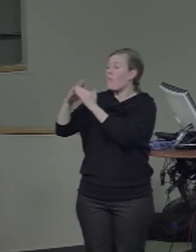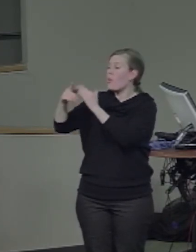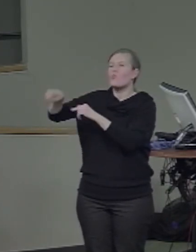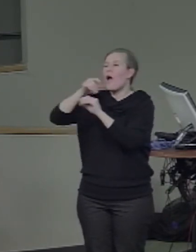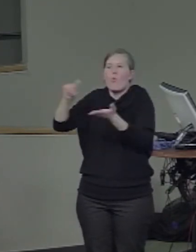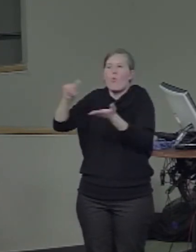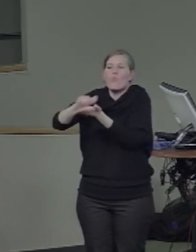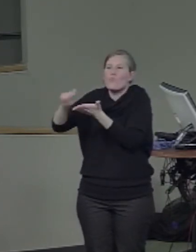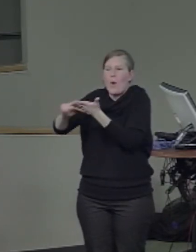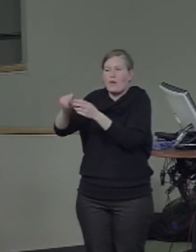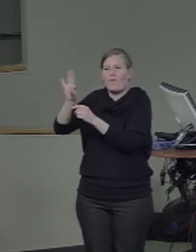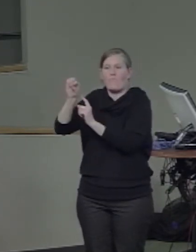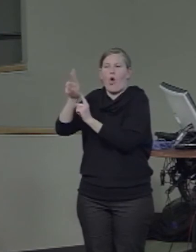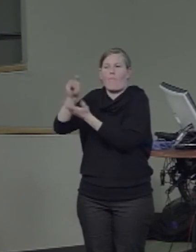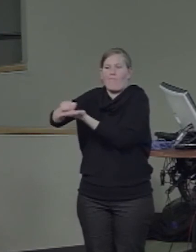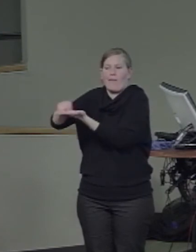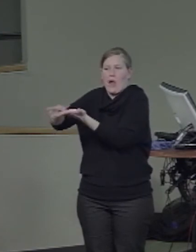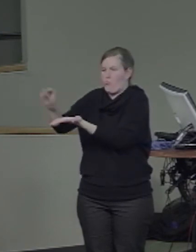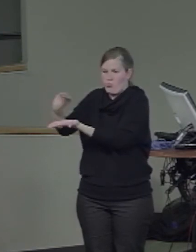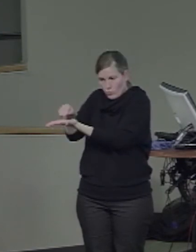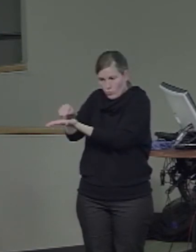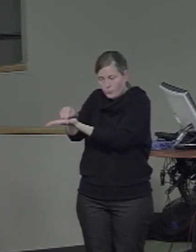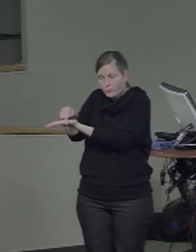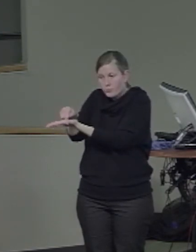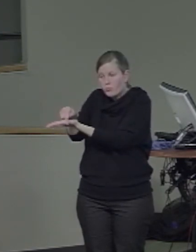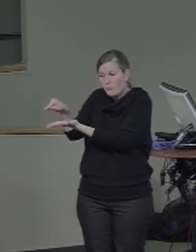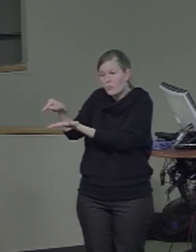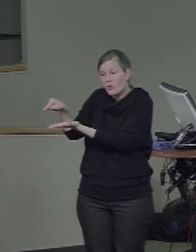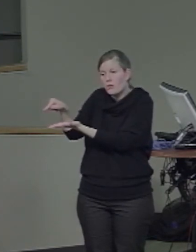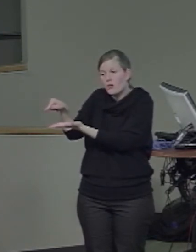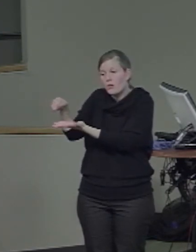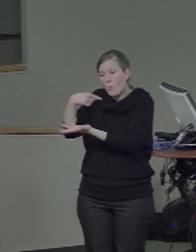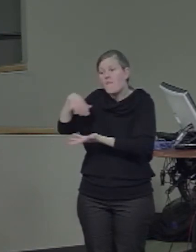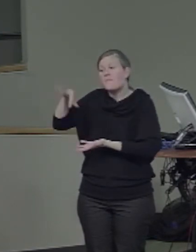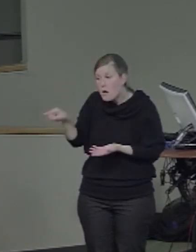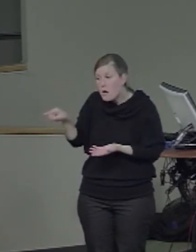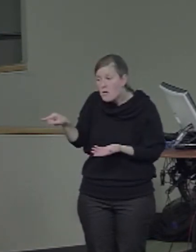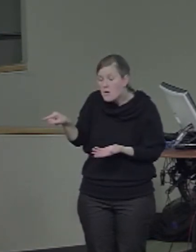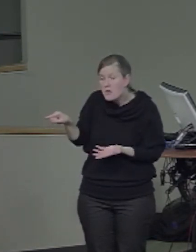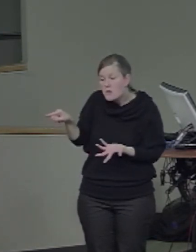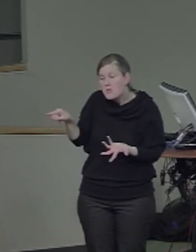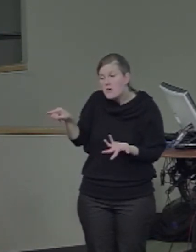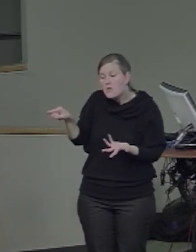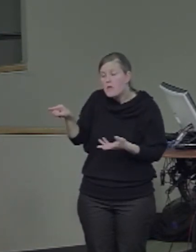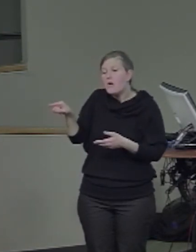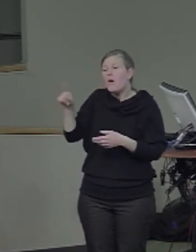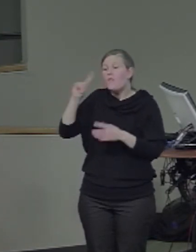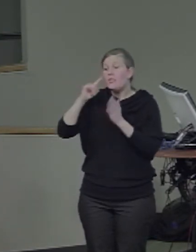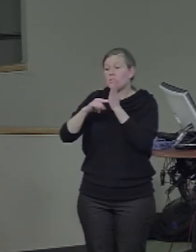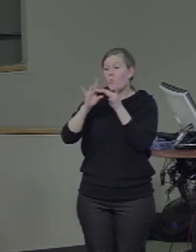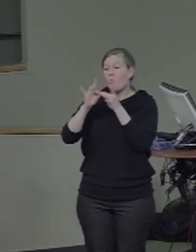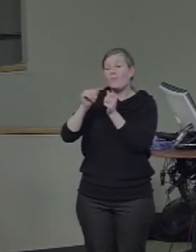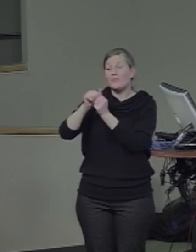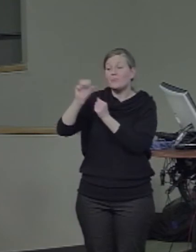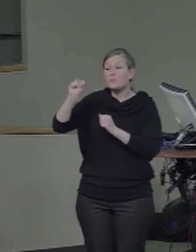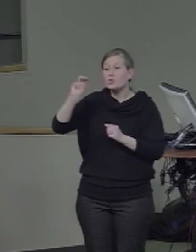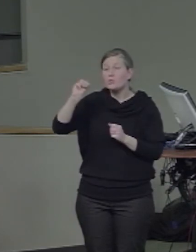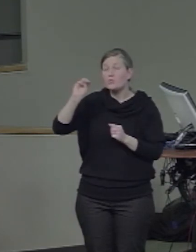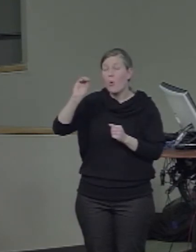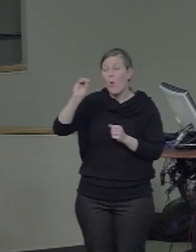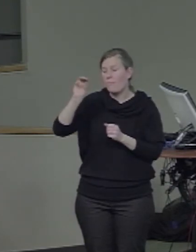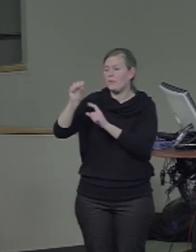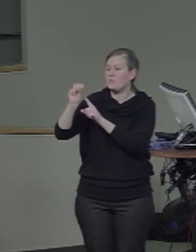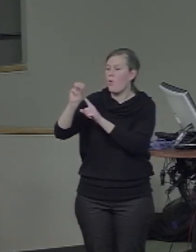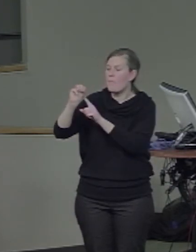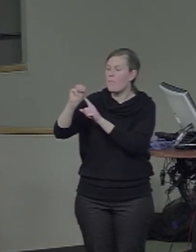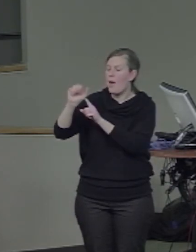turns out Pittsburgh is a center for the relocation of some Somali refugees, mostly women whose husbands